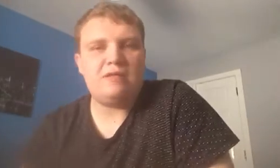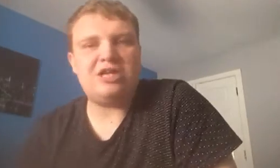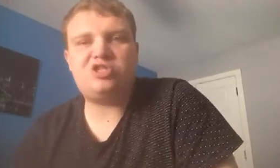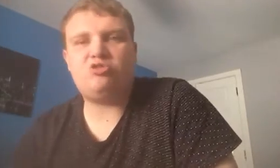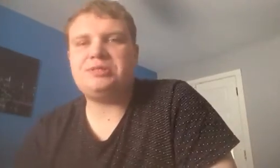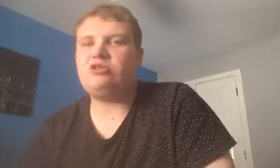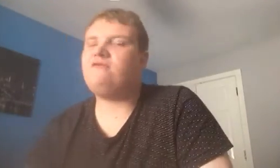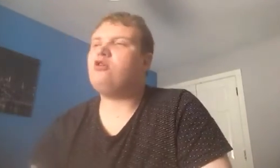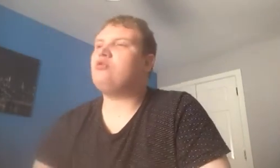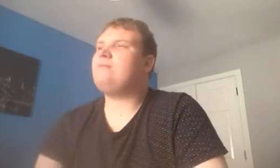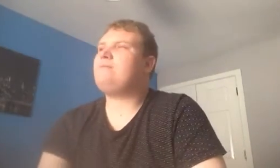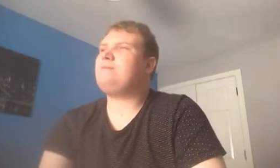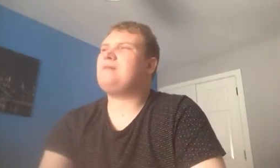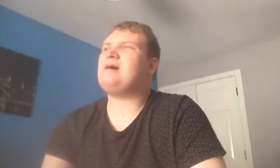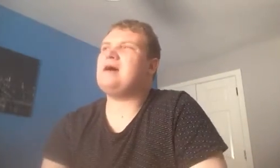That's the only downfall. Um,